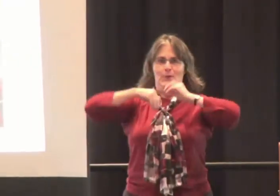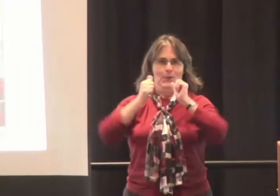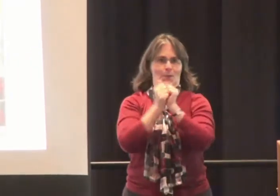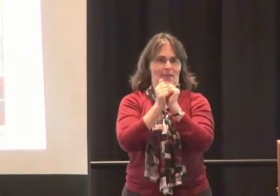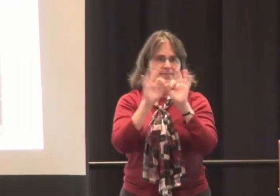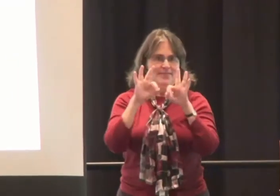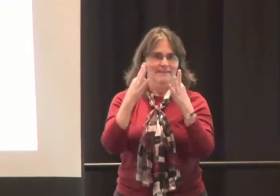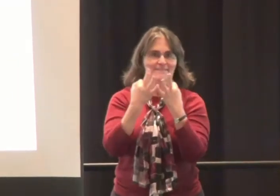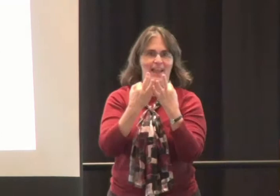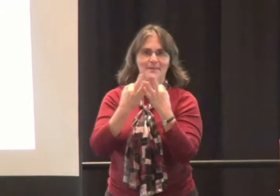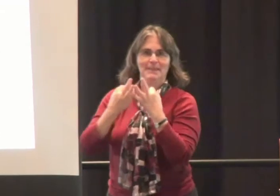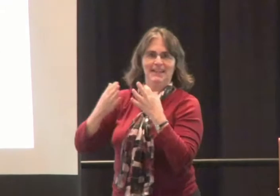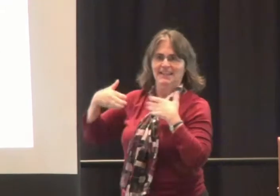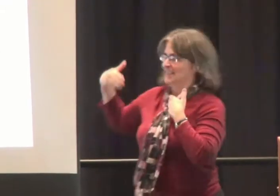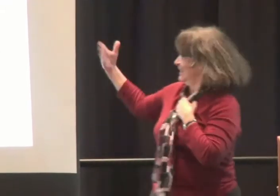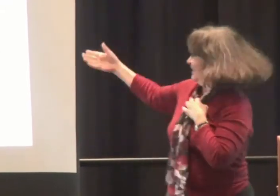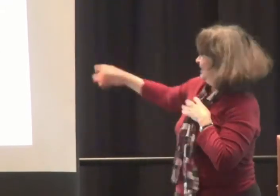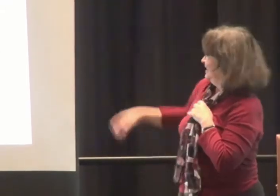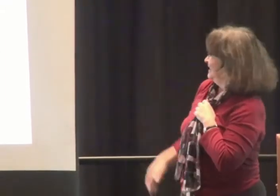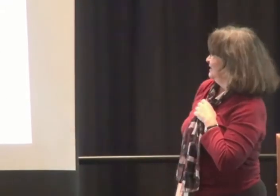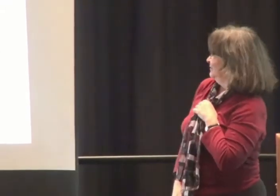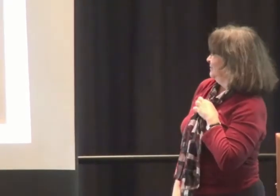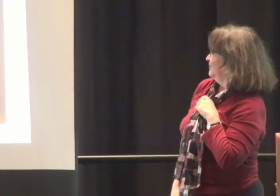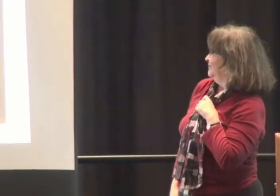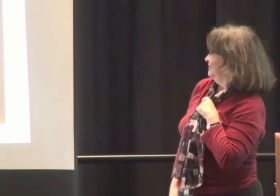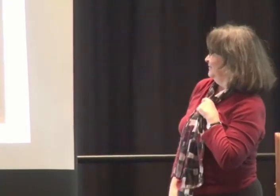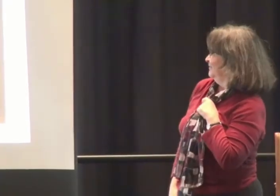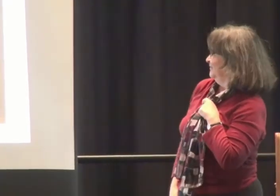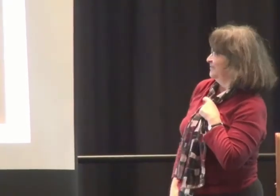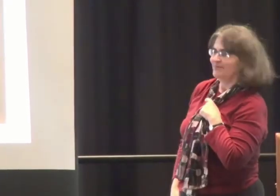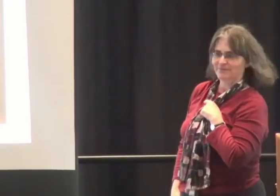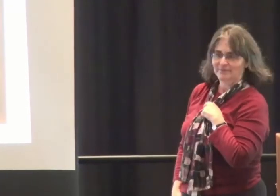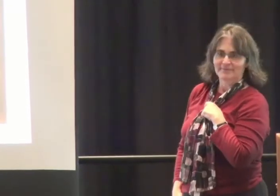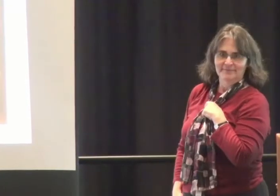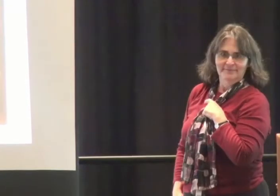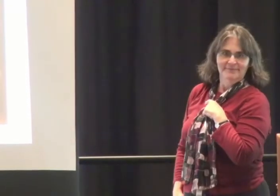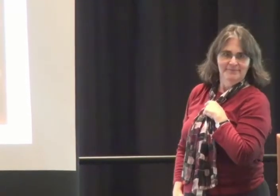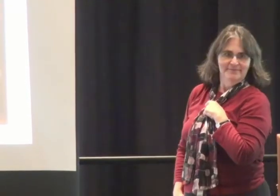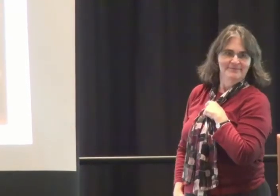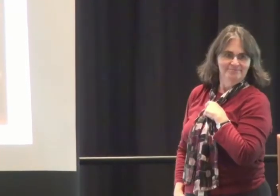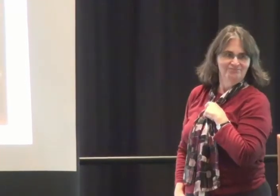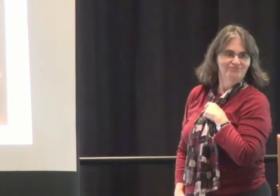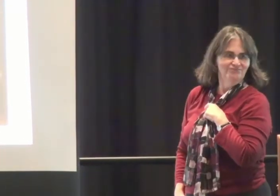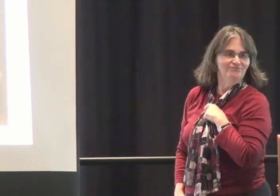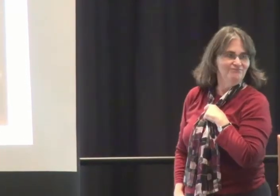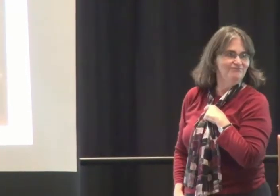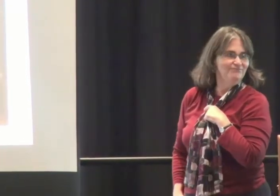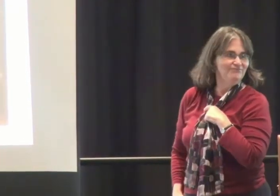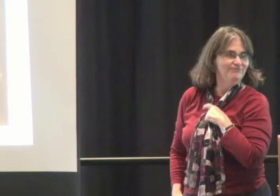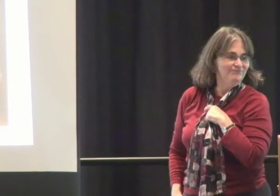After showing the students' work, there would be a reception with the family celebrating the work of all of the students.